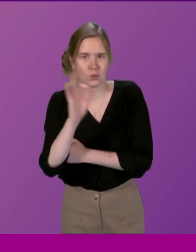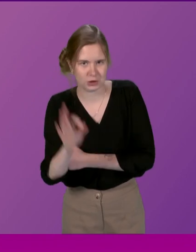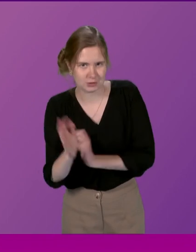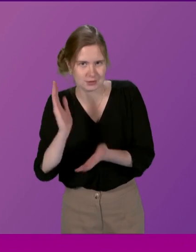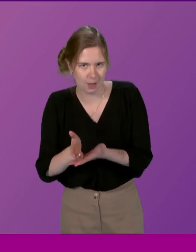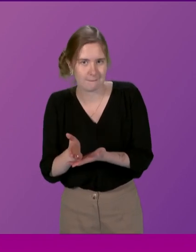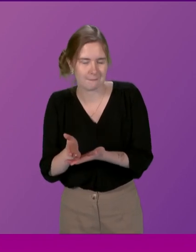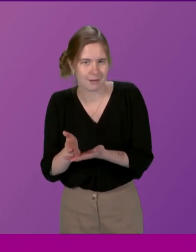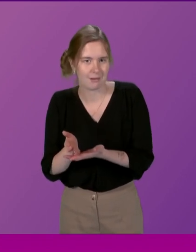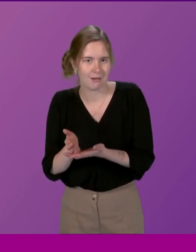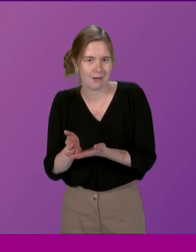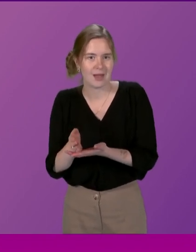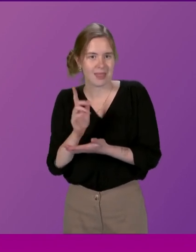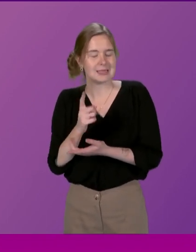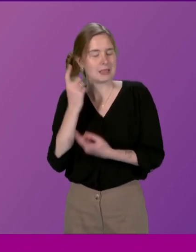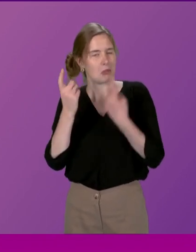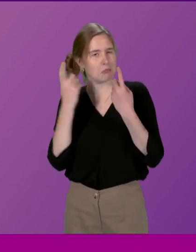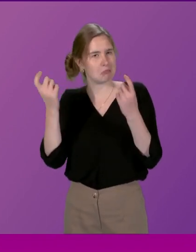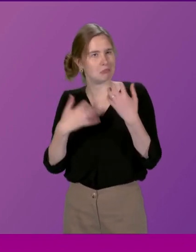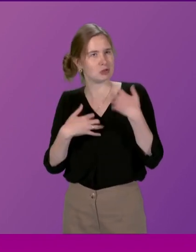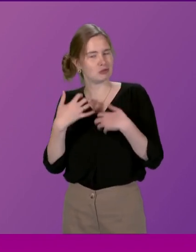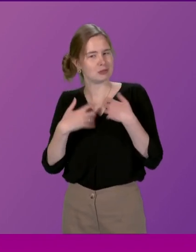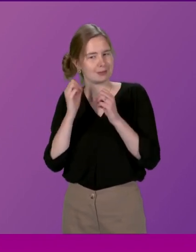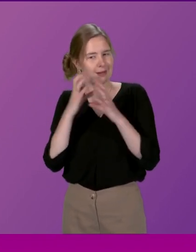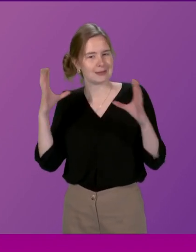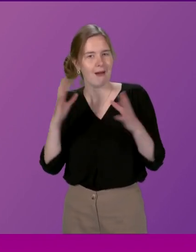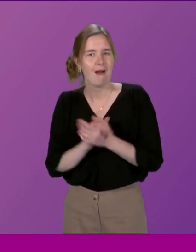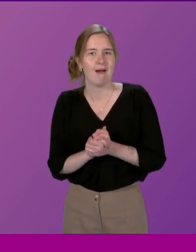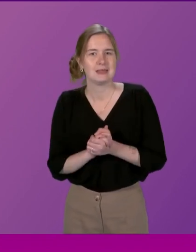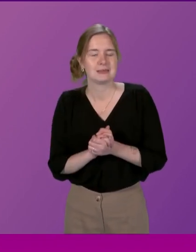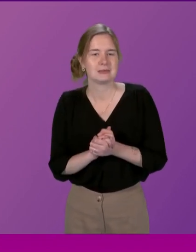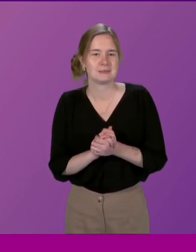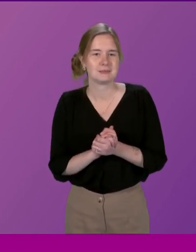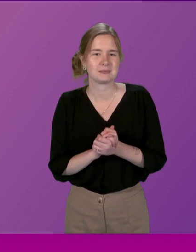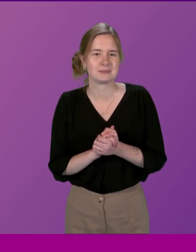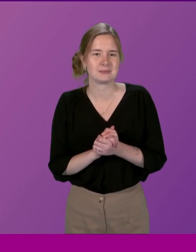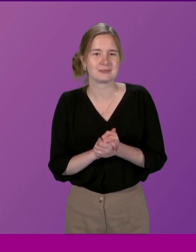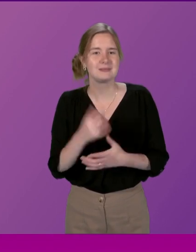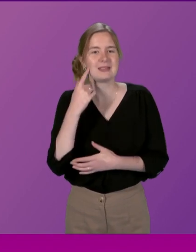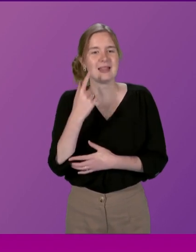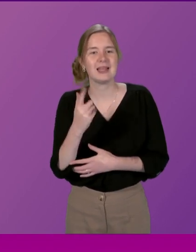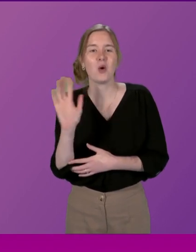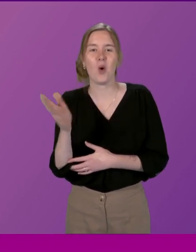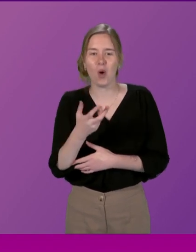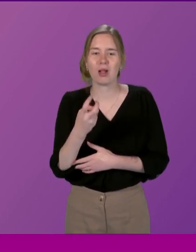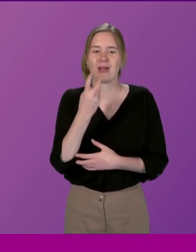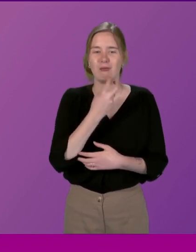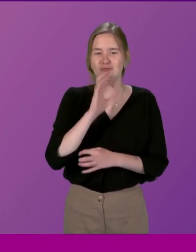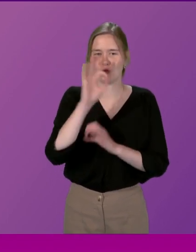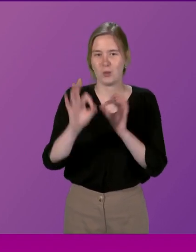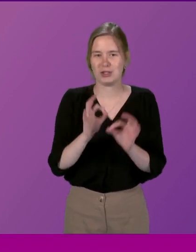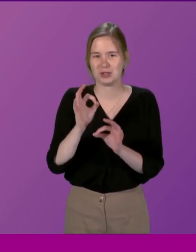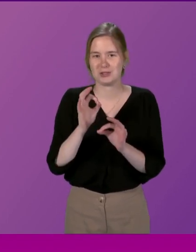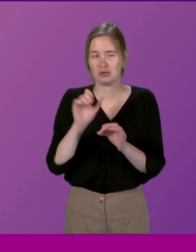they're presented with is an intriguing concept I actually think all oral questions are